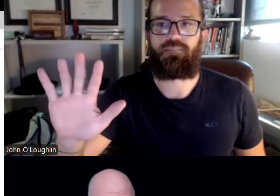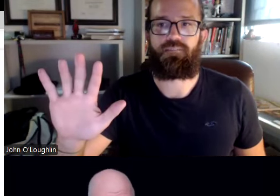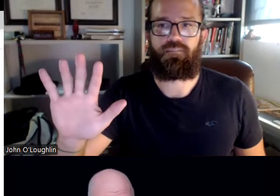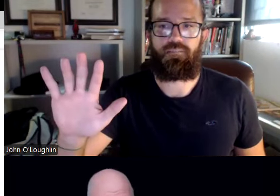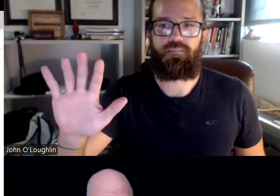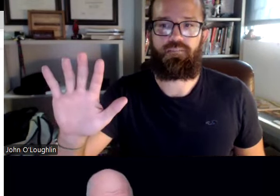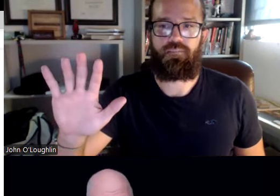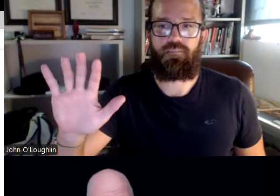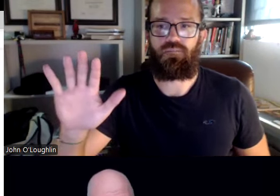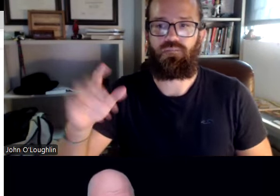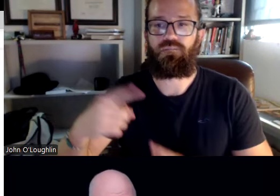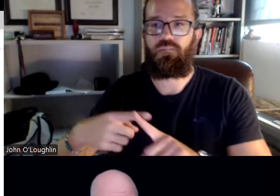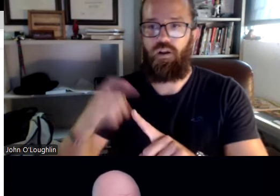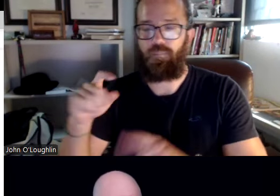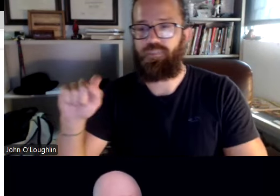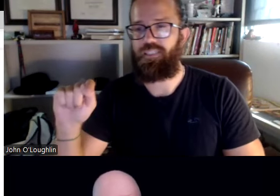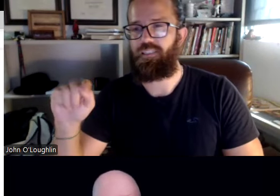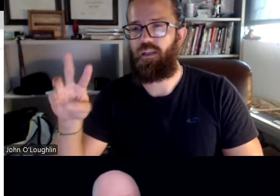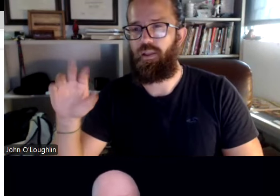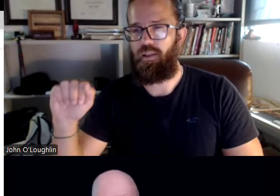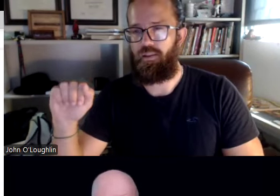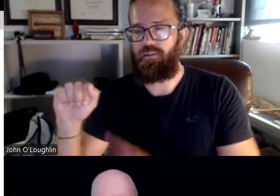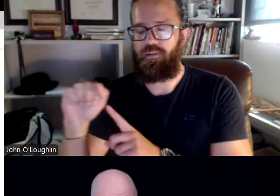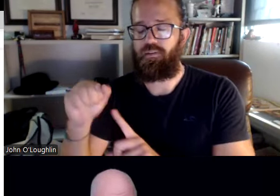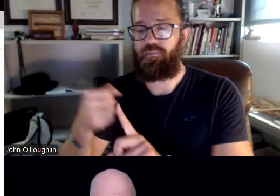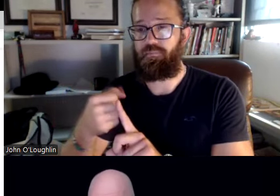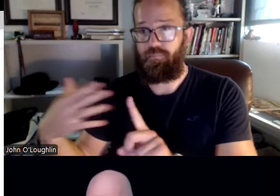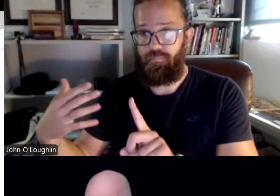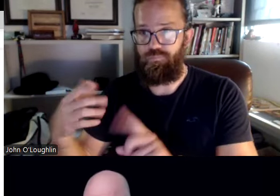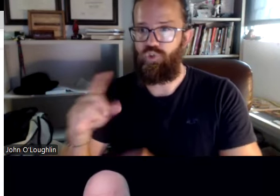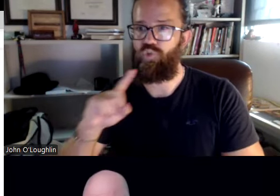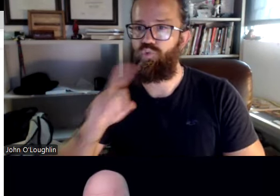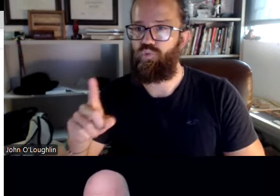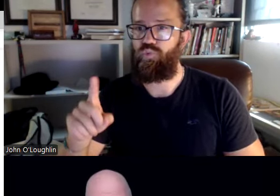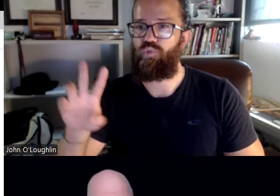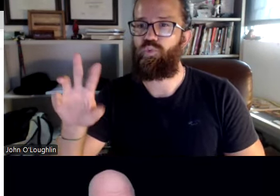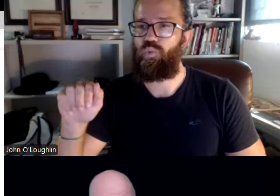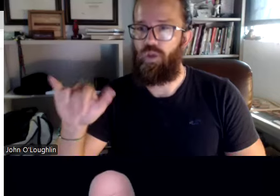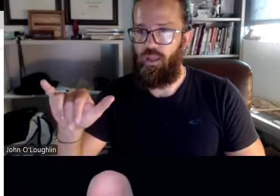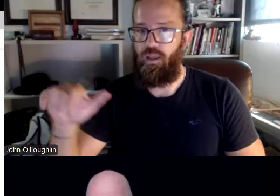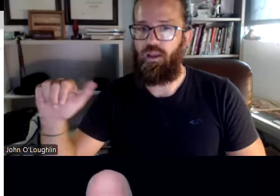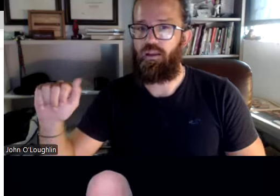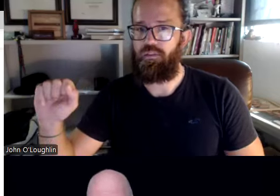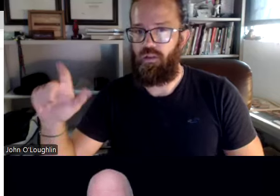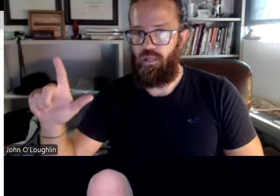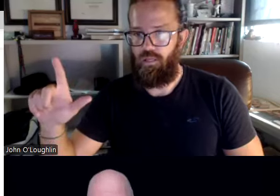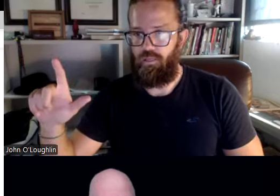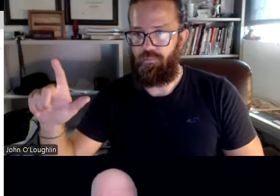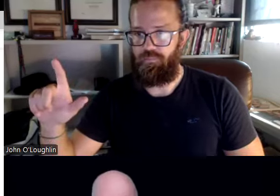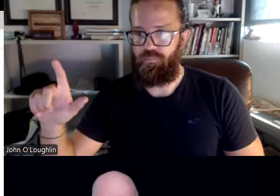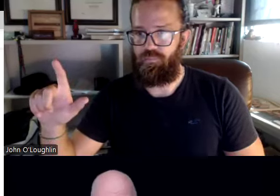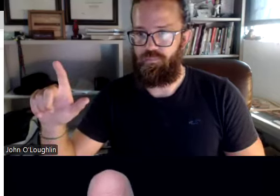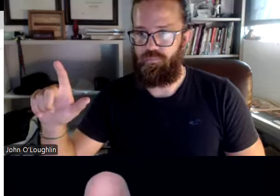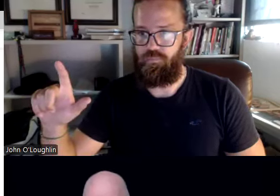that will be units one through to five from t w a and that is true